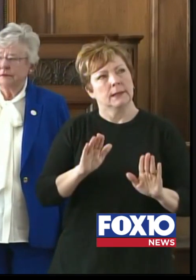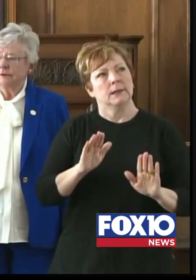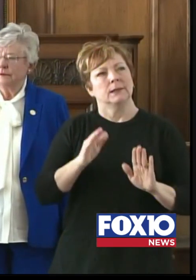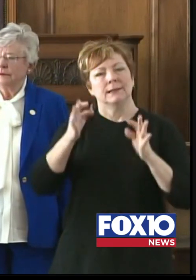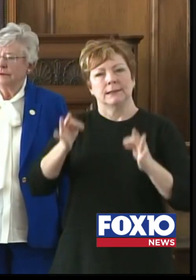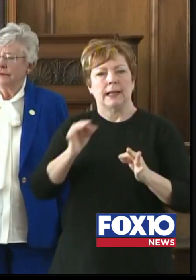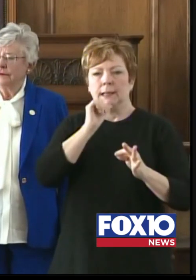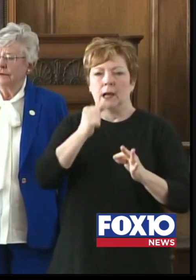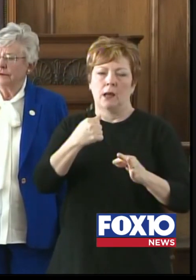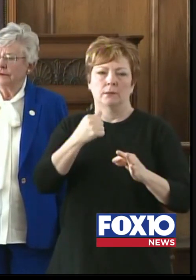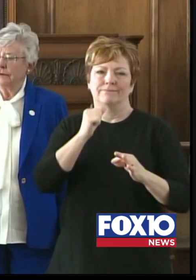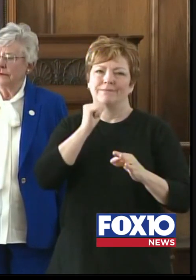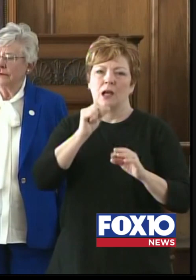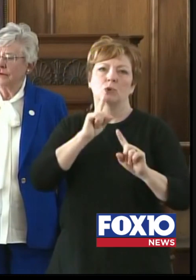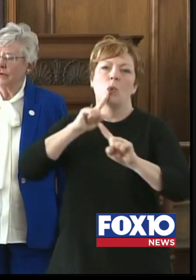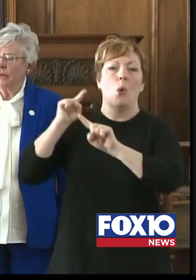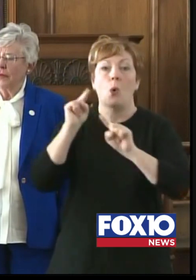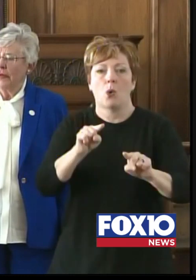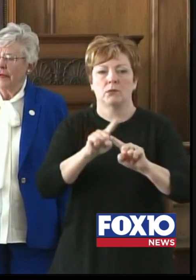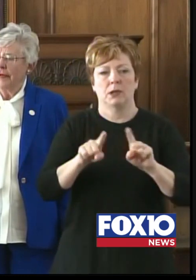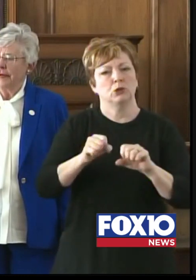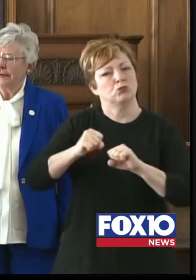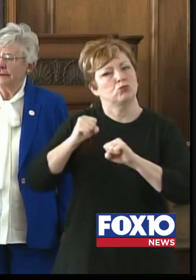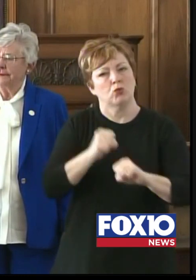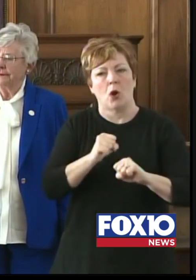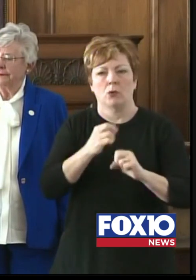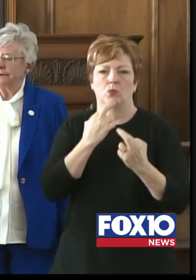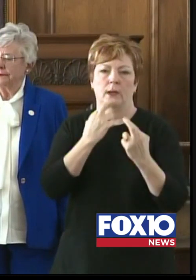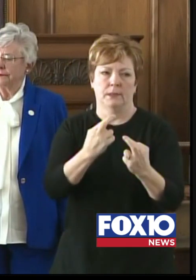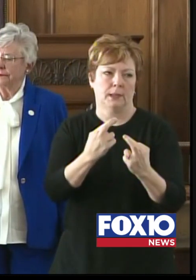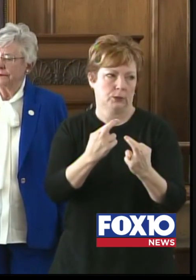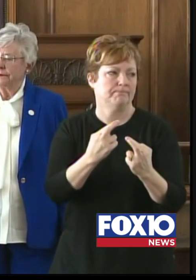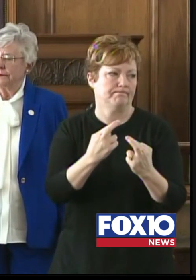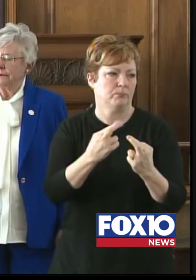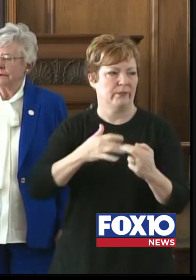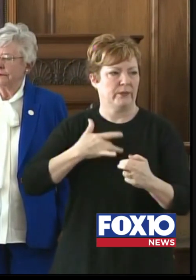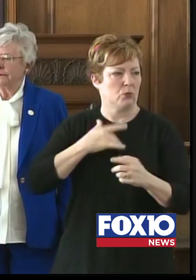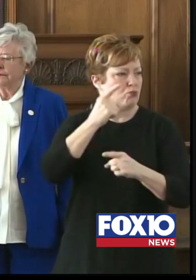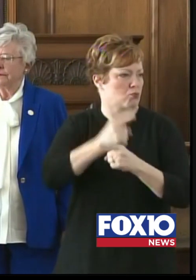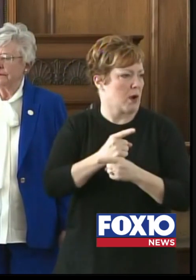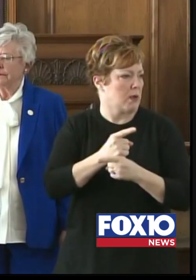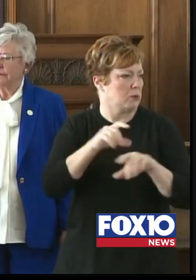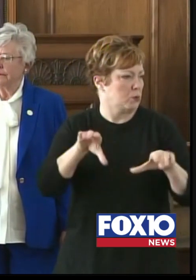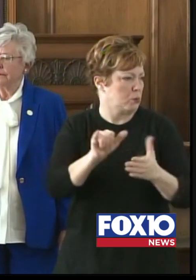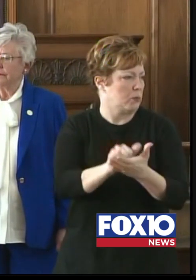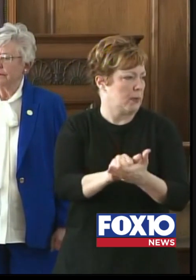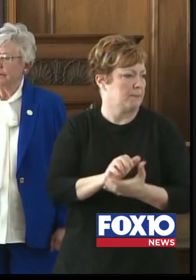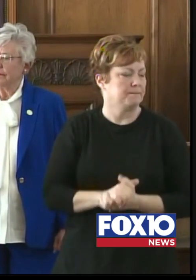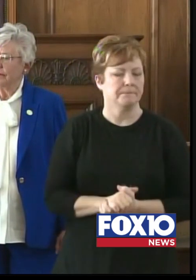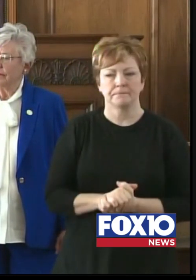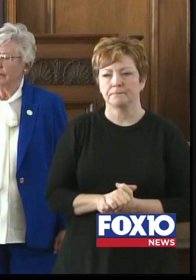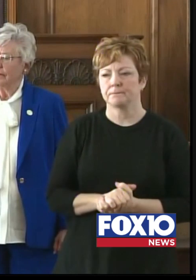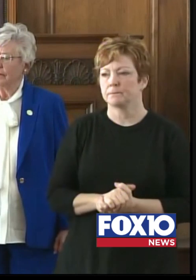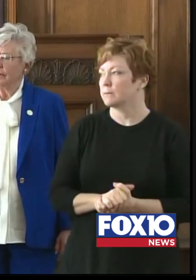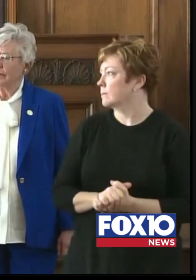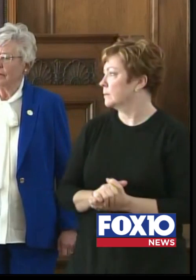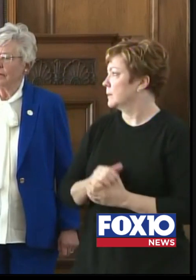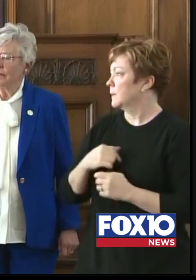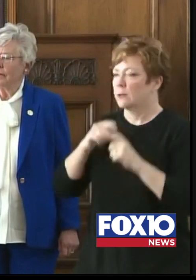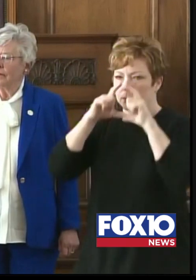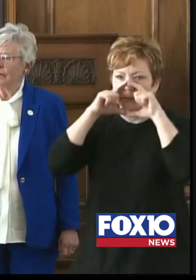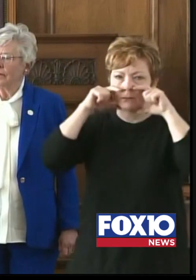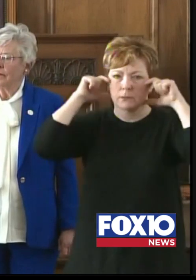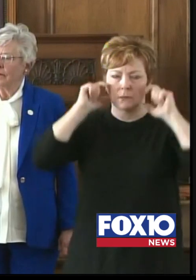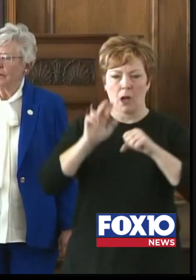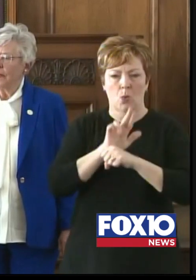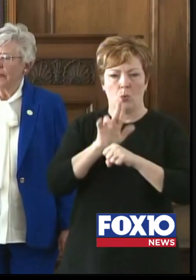But this is a very strong recommendation, and we think it's the right thing to do, and we want all of you to do that. And this is the mask I wore in the car on the